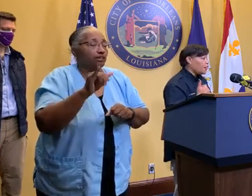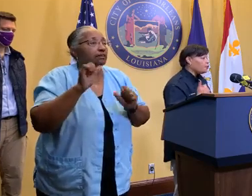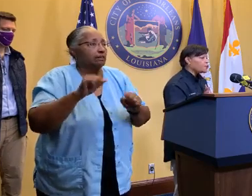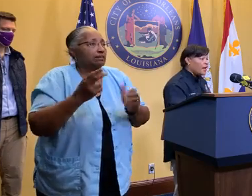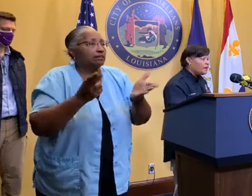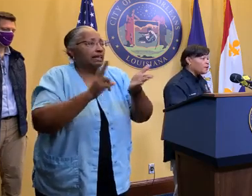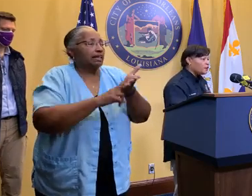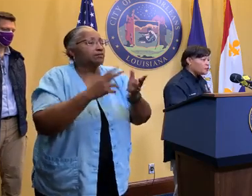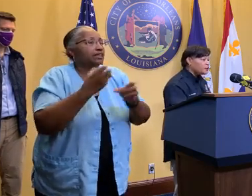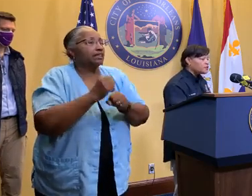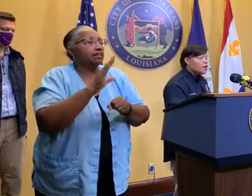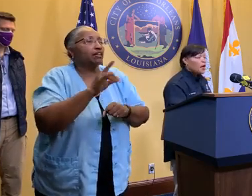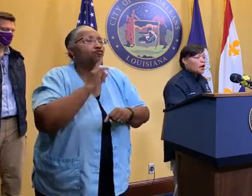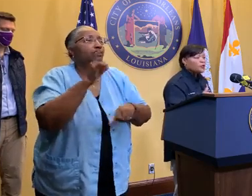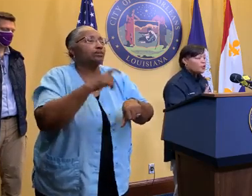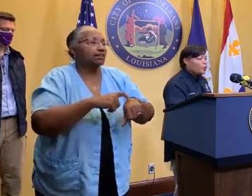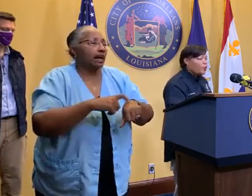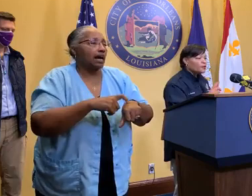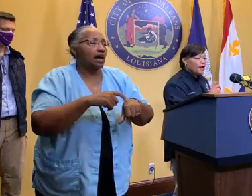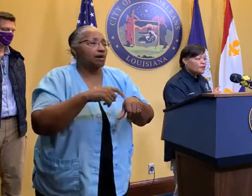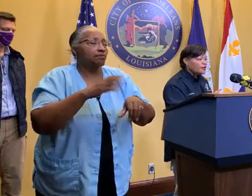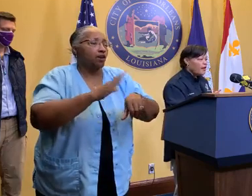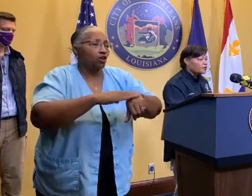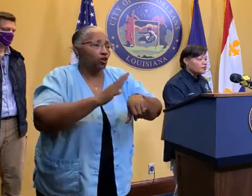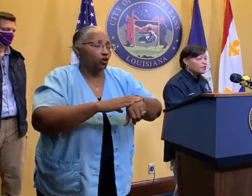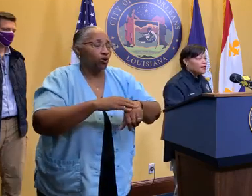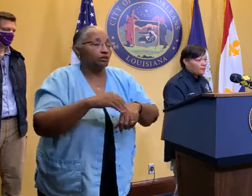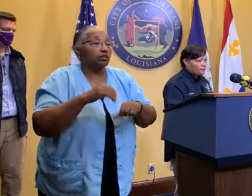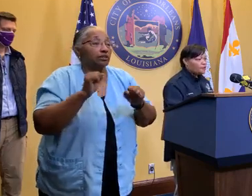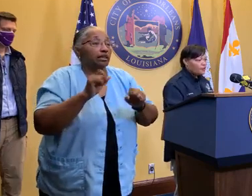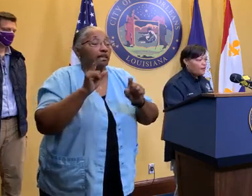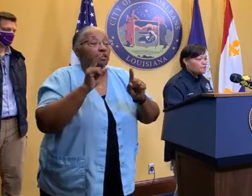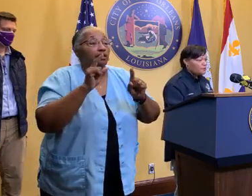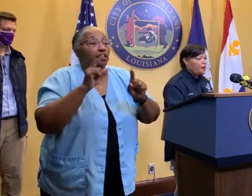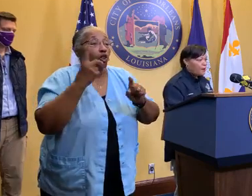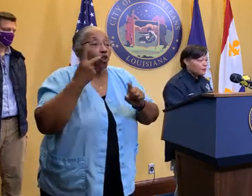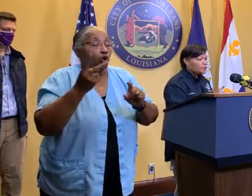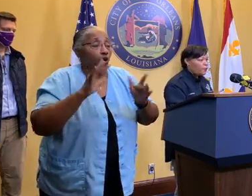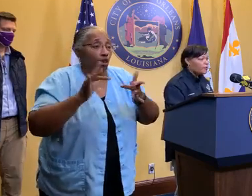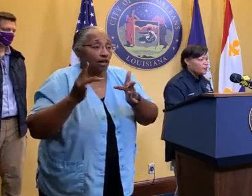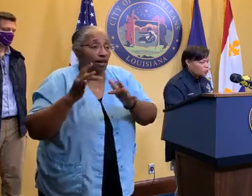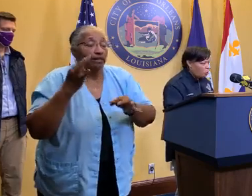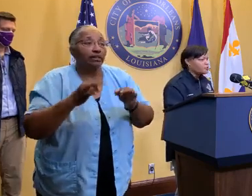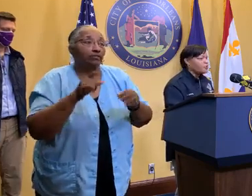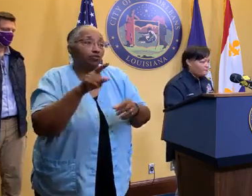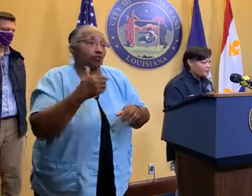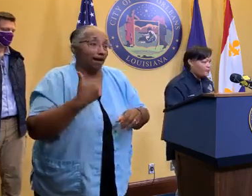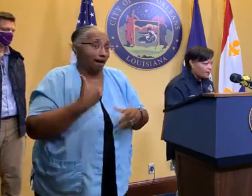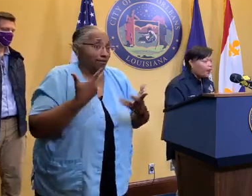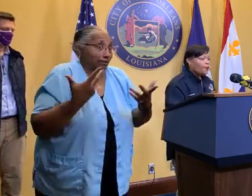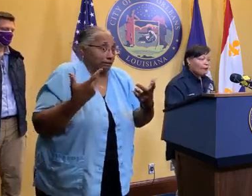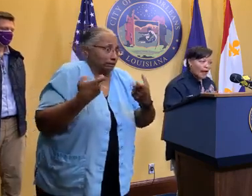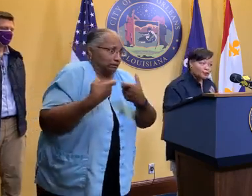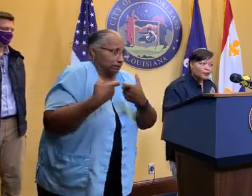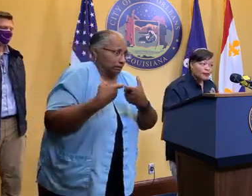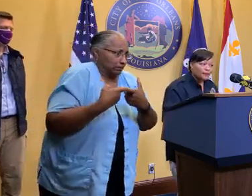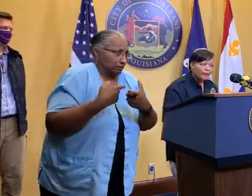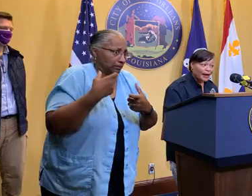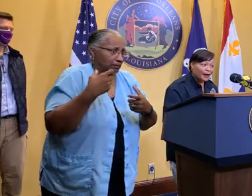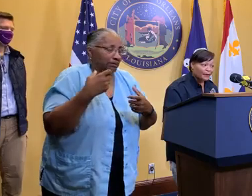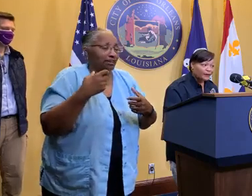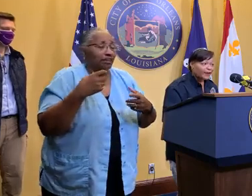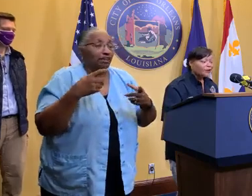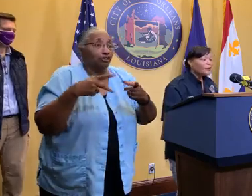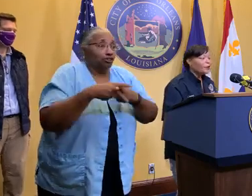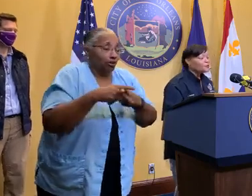their real-time alerts. You can go online. You can actually see it. Hopefully, you have some power to go online and charge up everything. We ask you to be